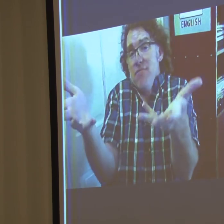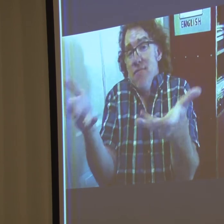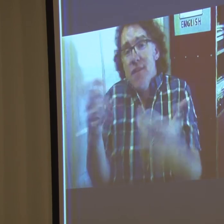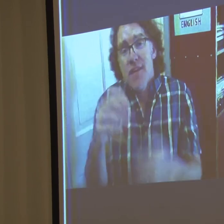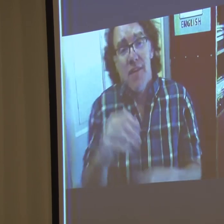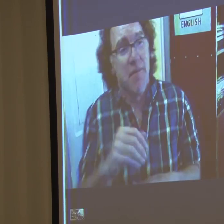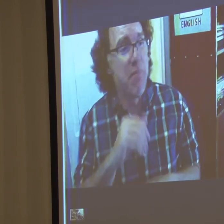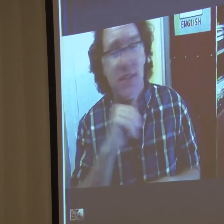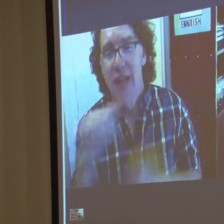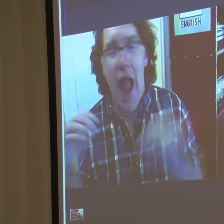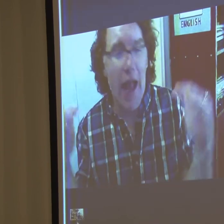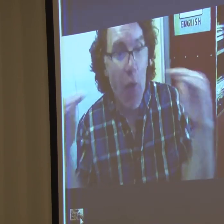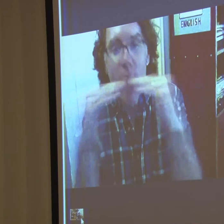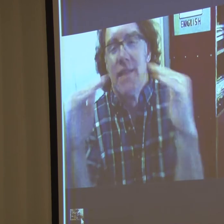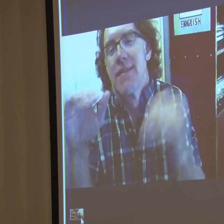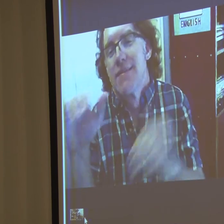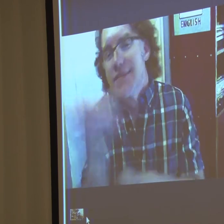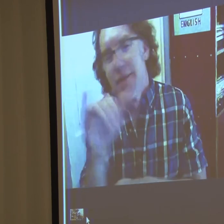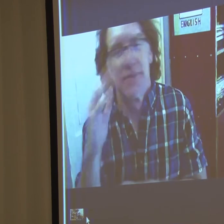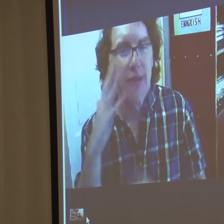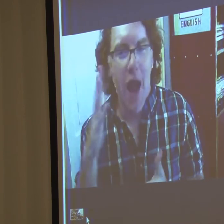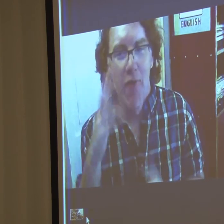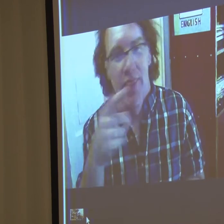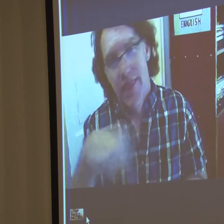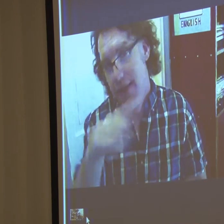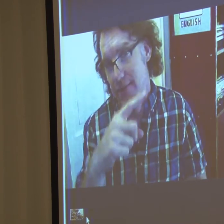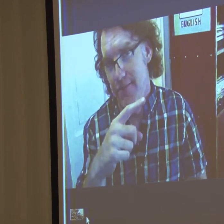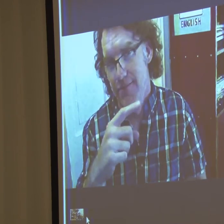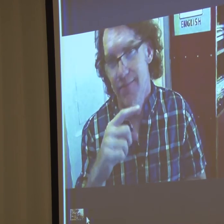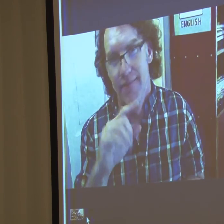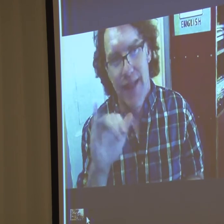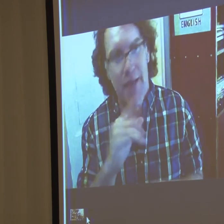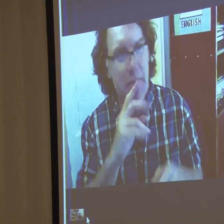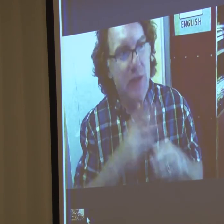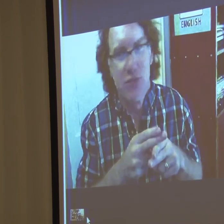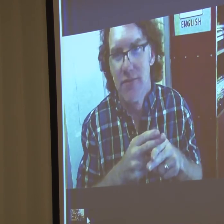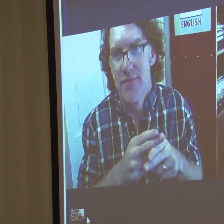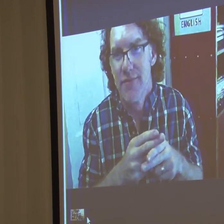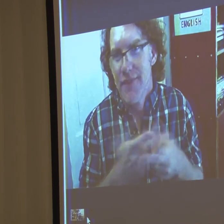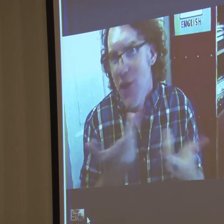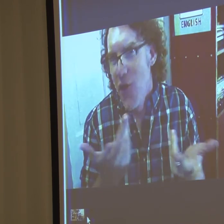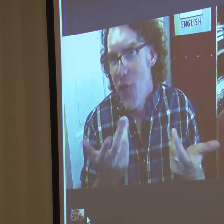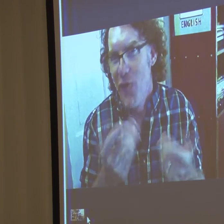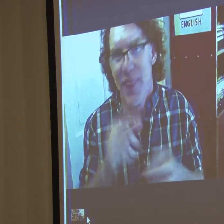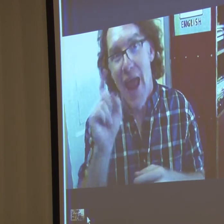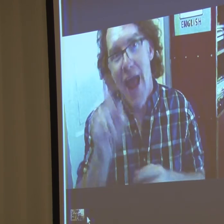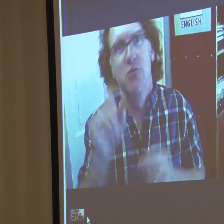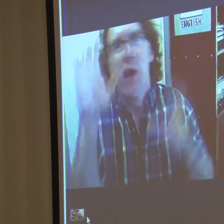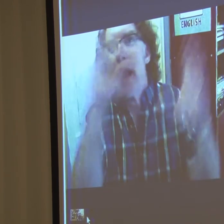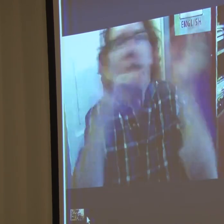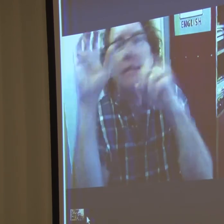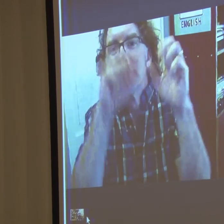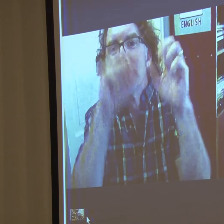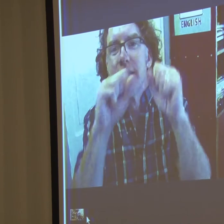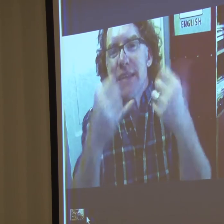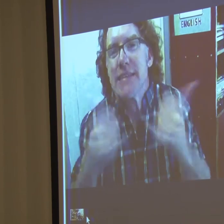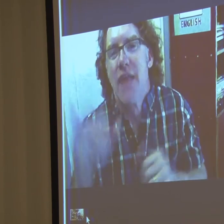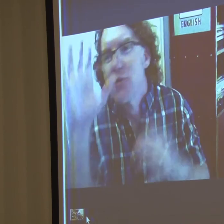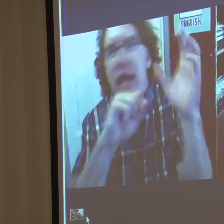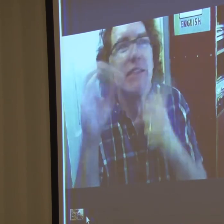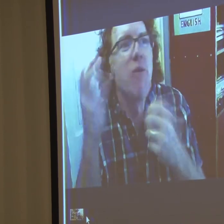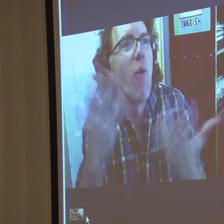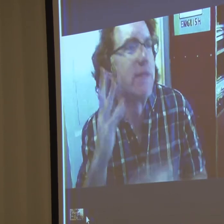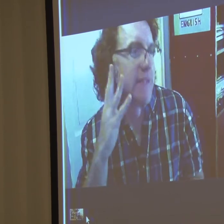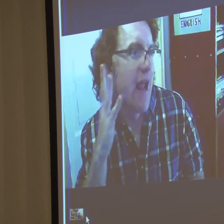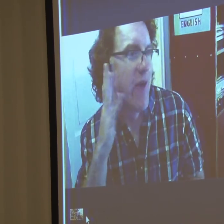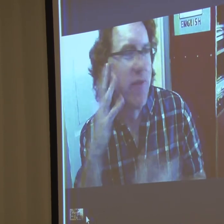it can work, but it is not equivalent to being actually a hearing person. There's a